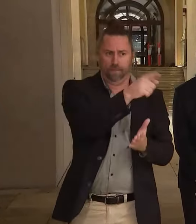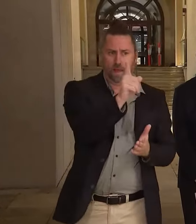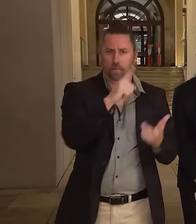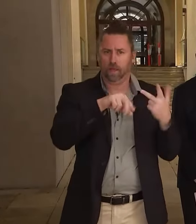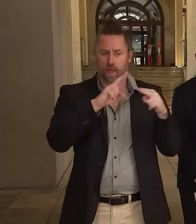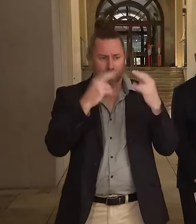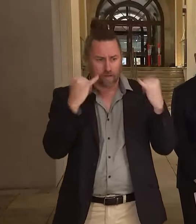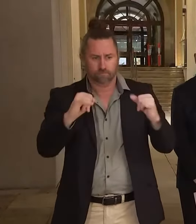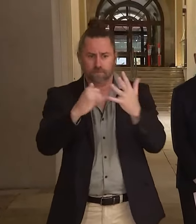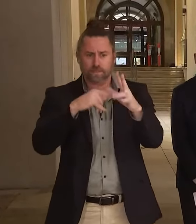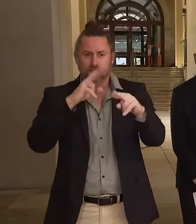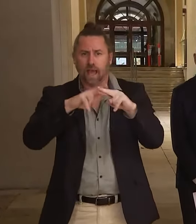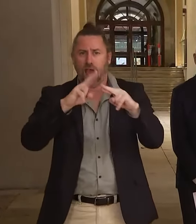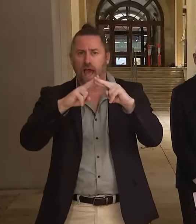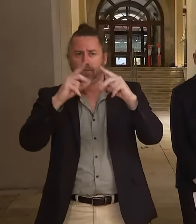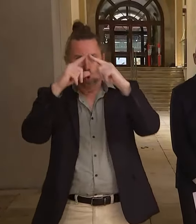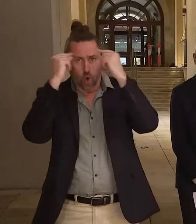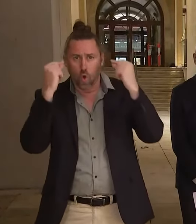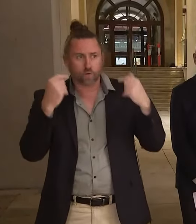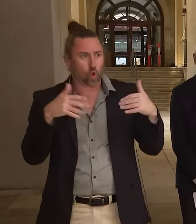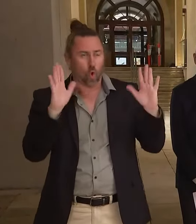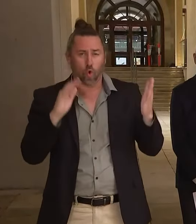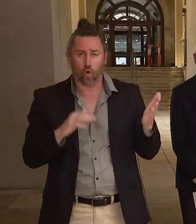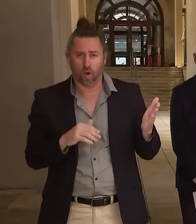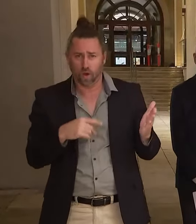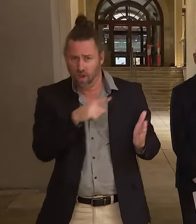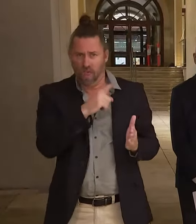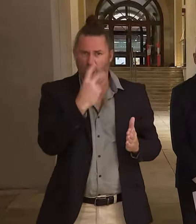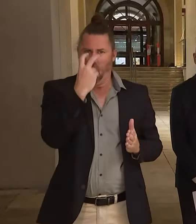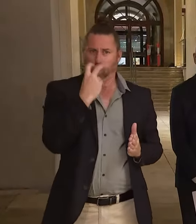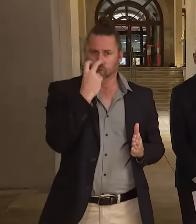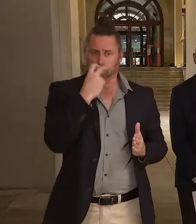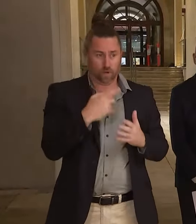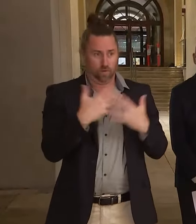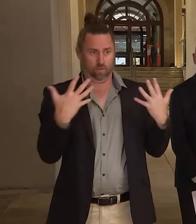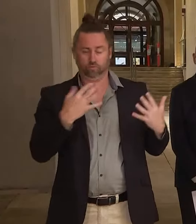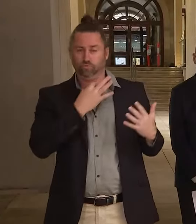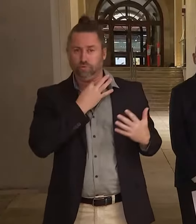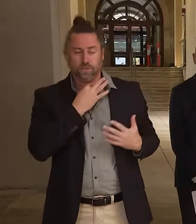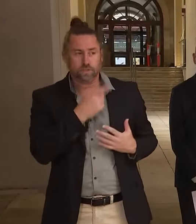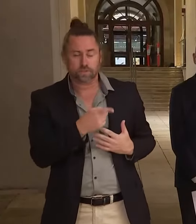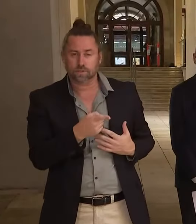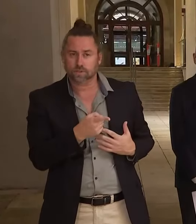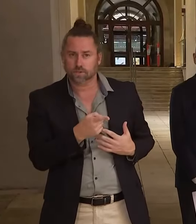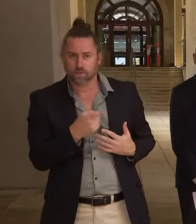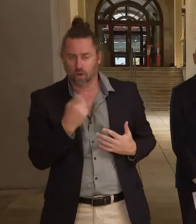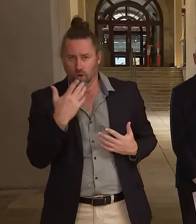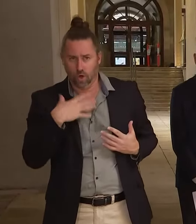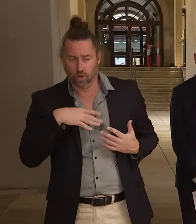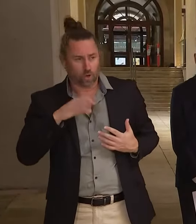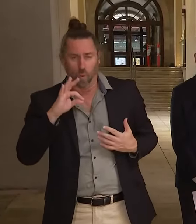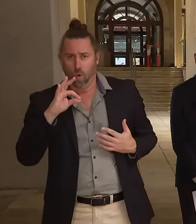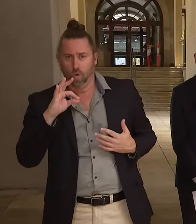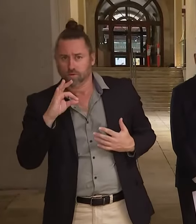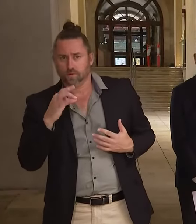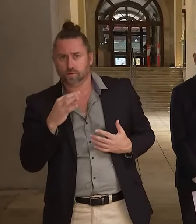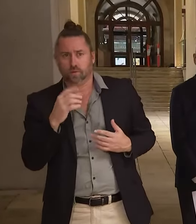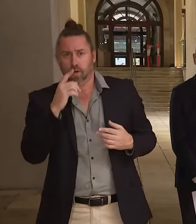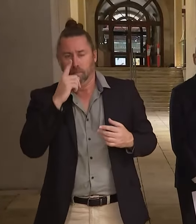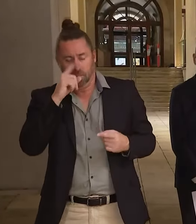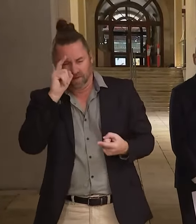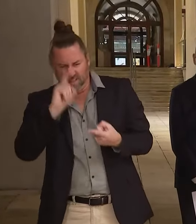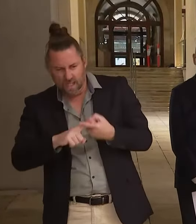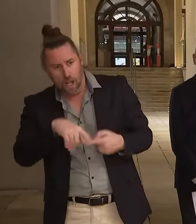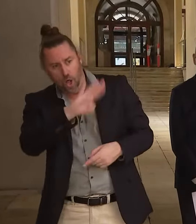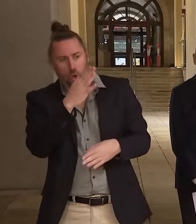when it comes to, because we know these are our most vulnerable people. The risk of, you know, a severe spread of the virus through these